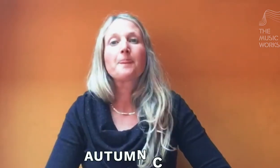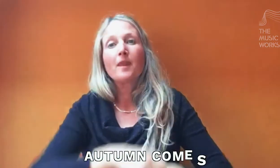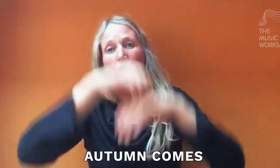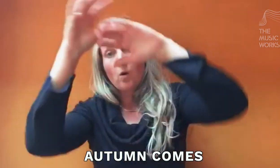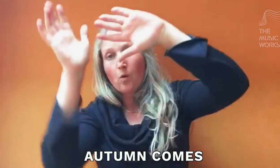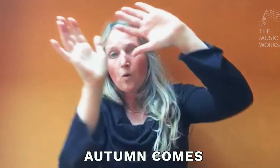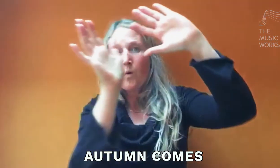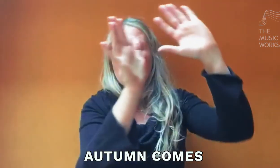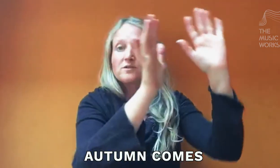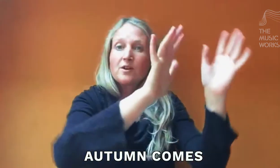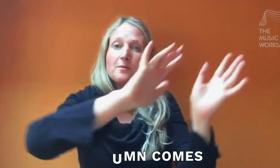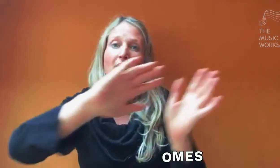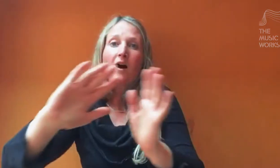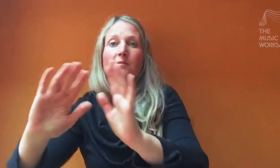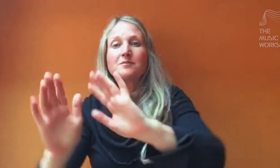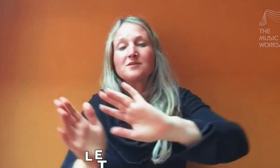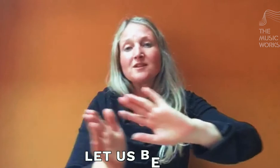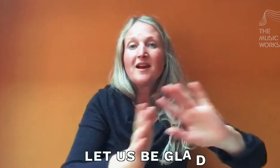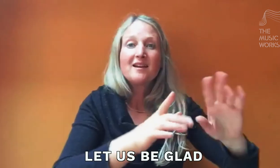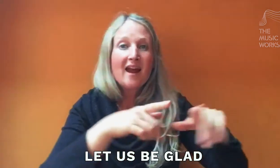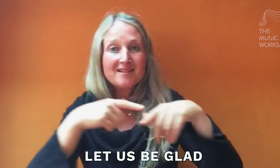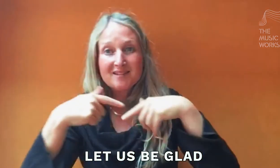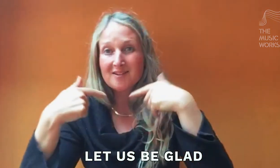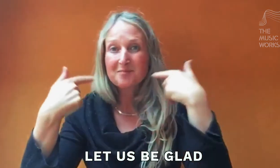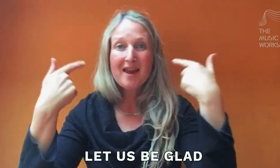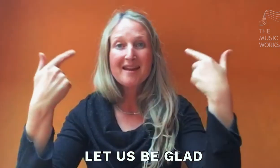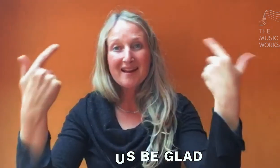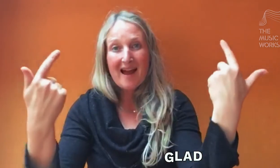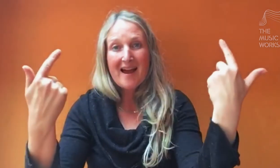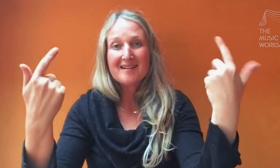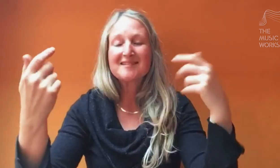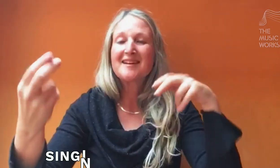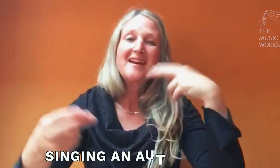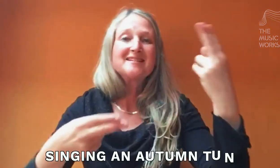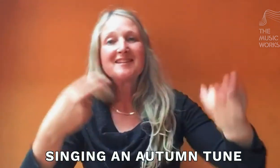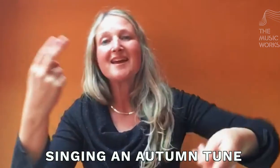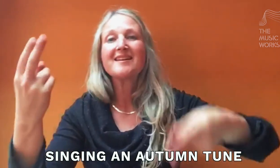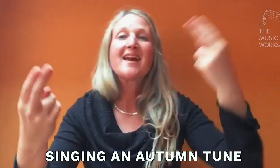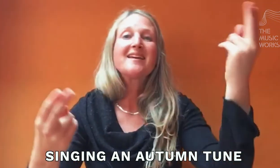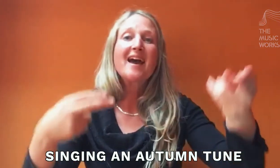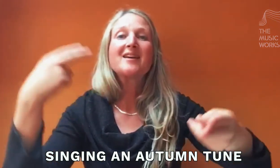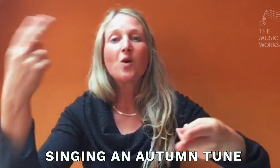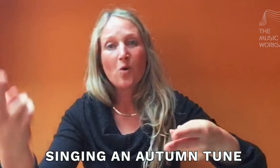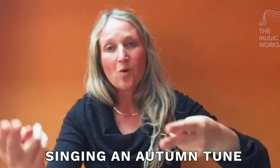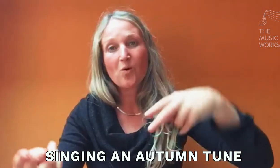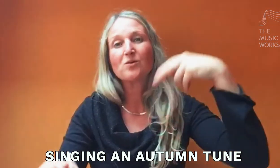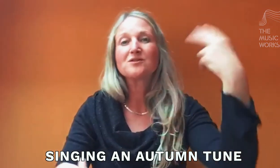Autumn comes, let us be glad, singing an autumn